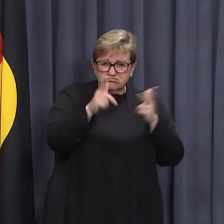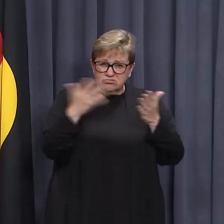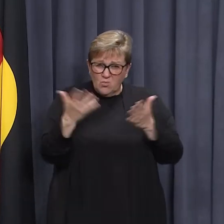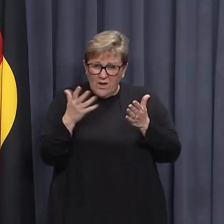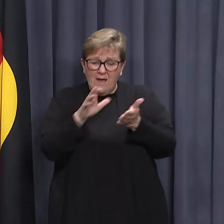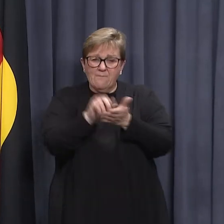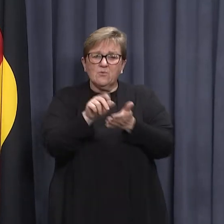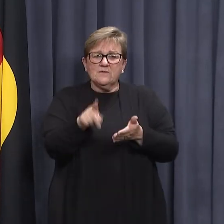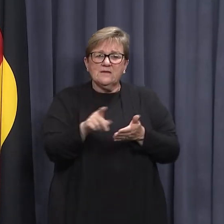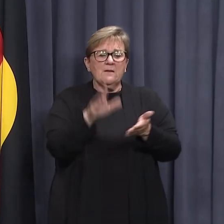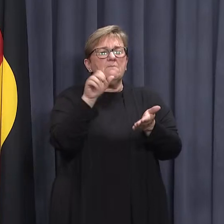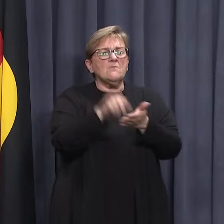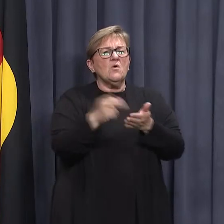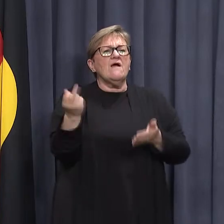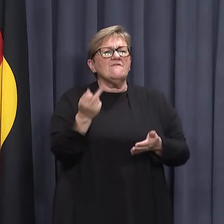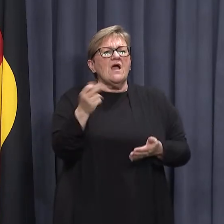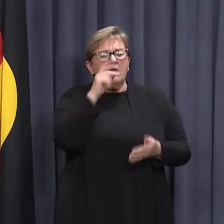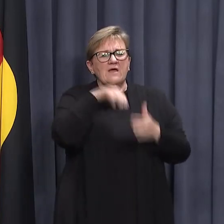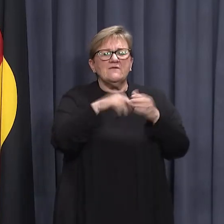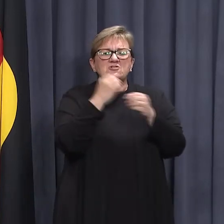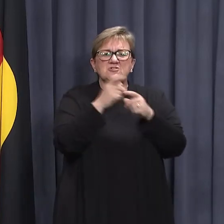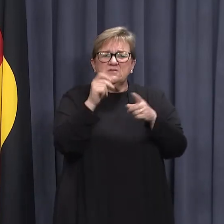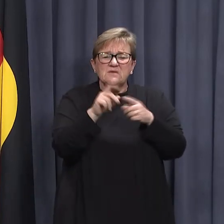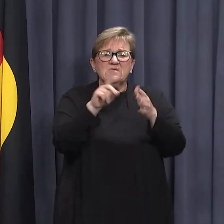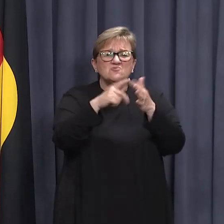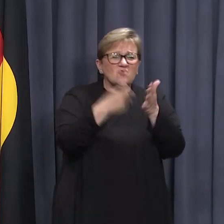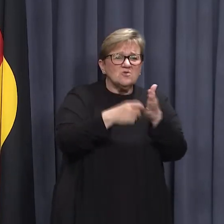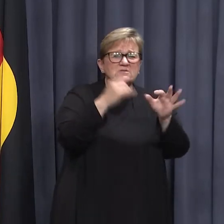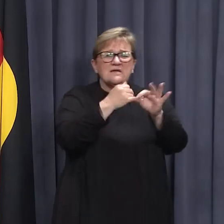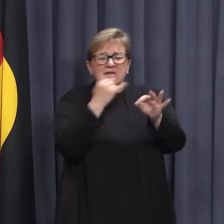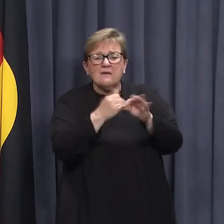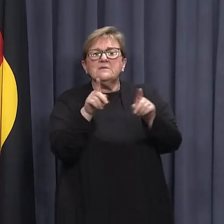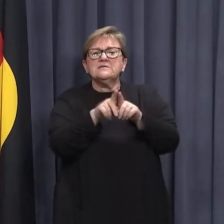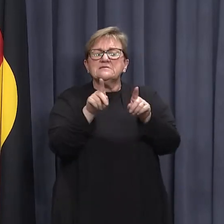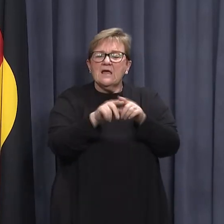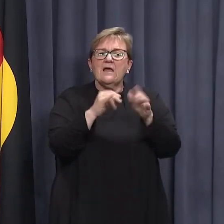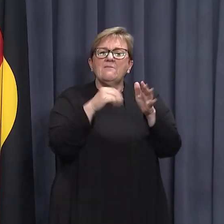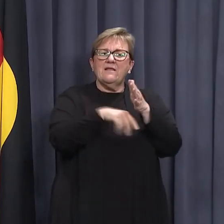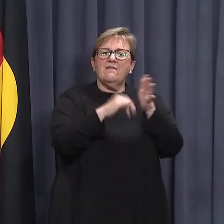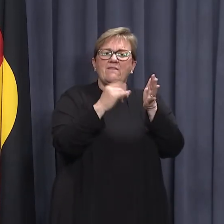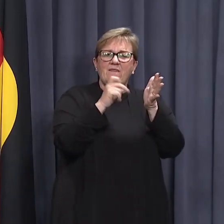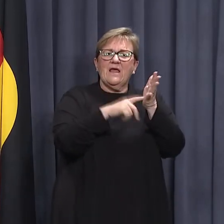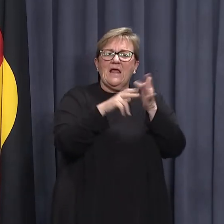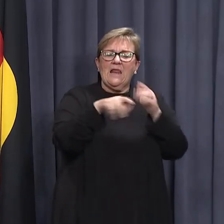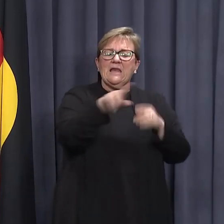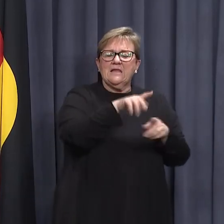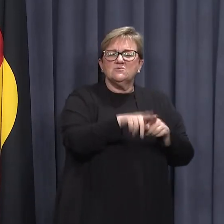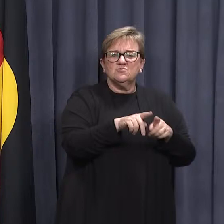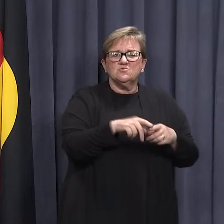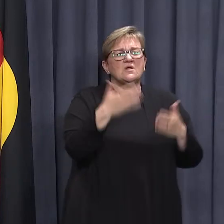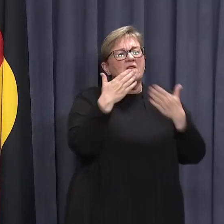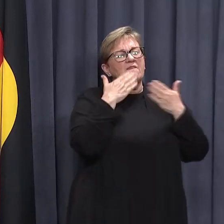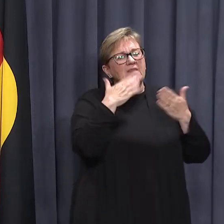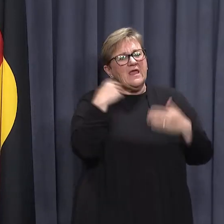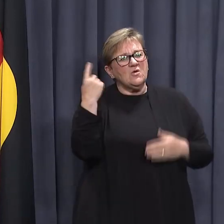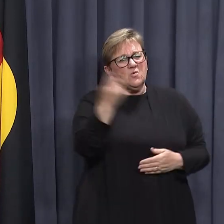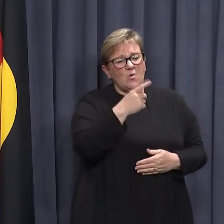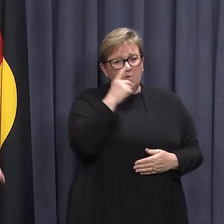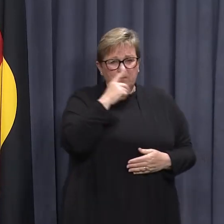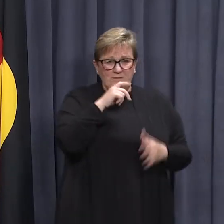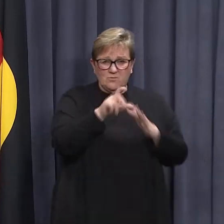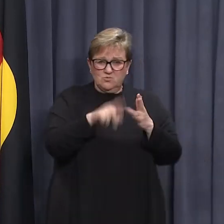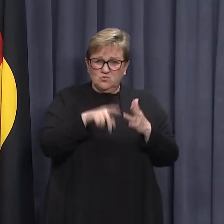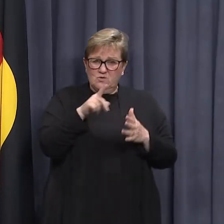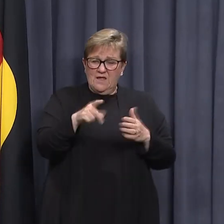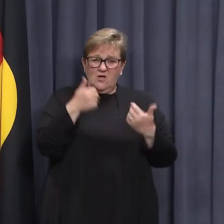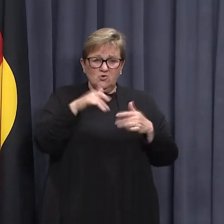booking. Bookings are available at GPs and pharmacies as well as state-run clinics. So thank you all to those as well